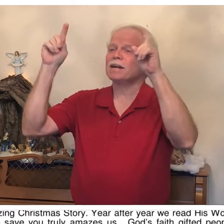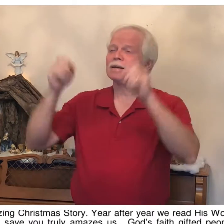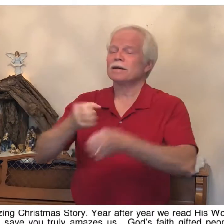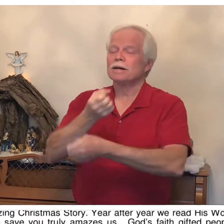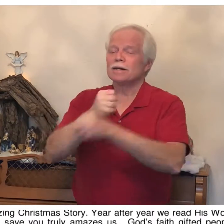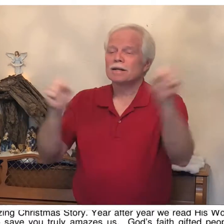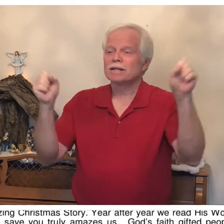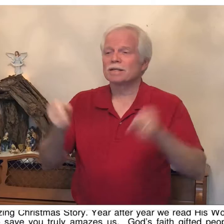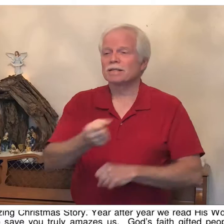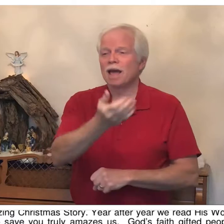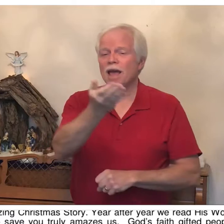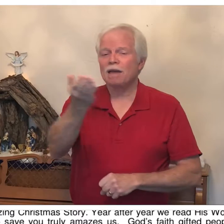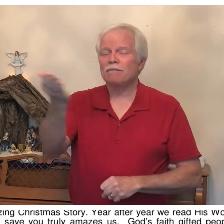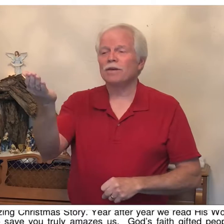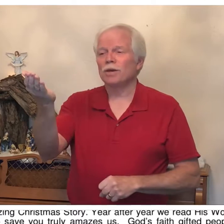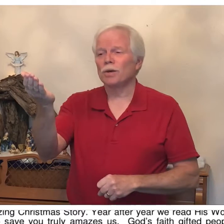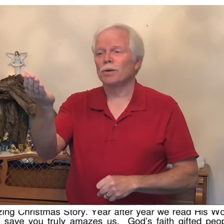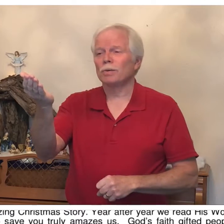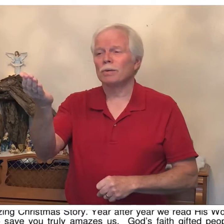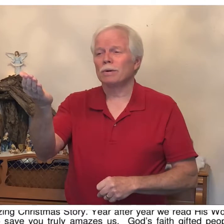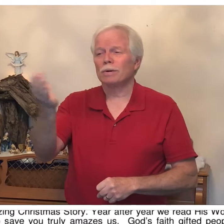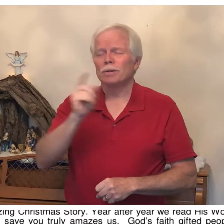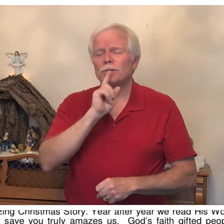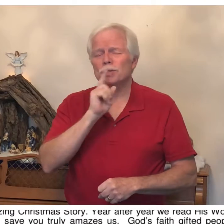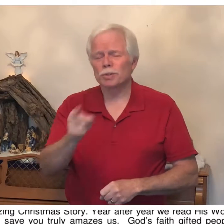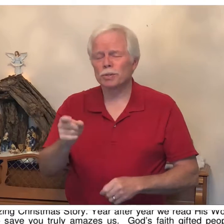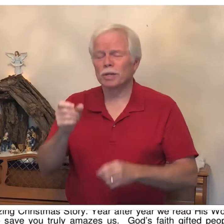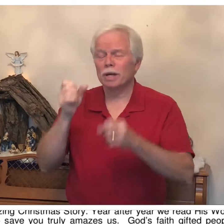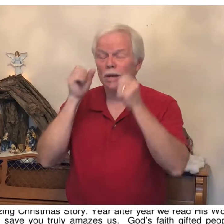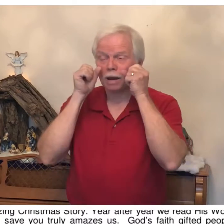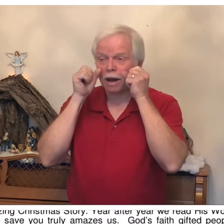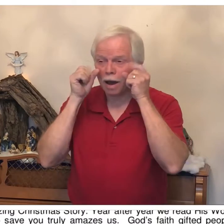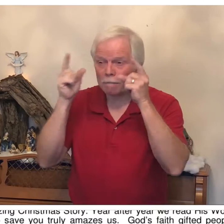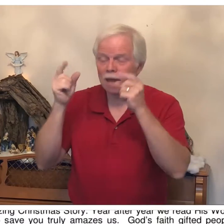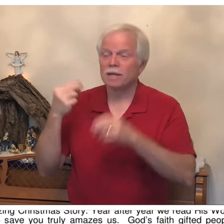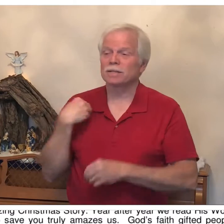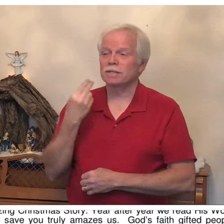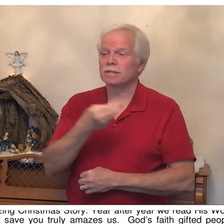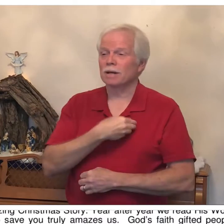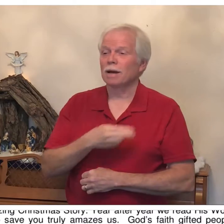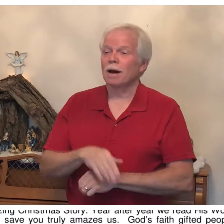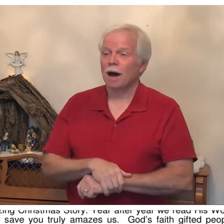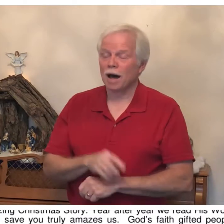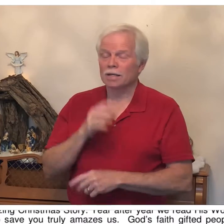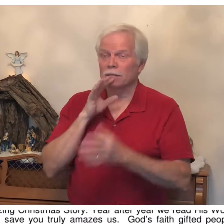to save you truly amazes us.